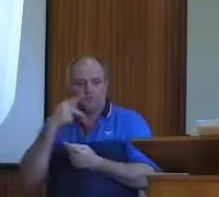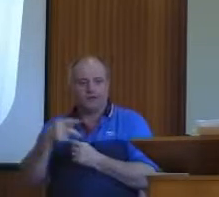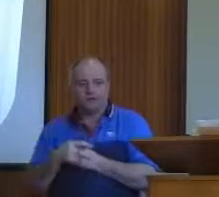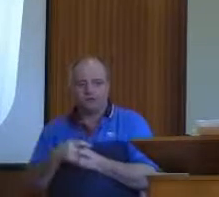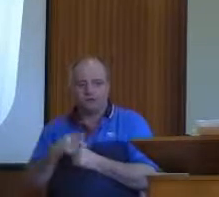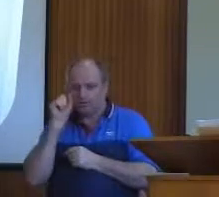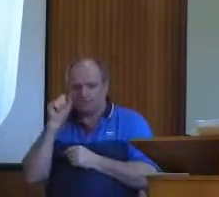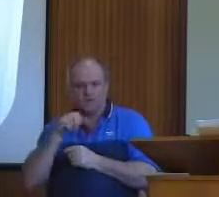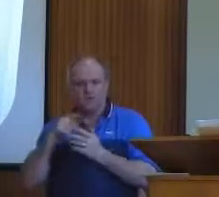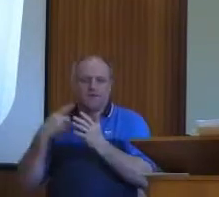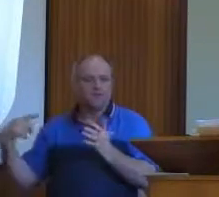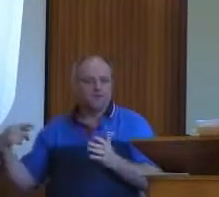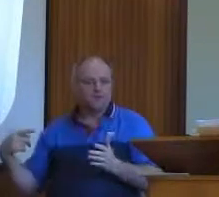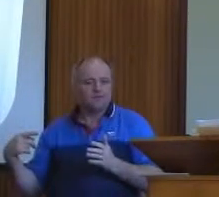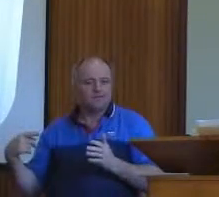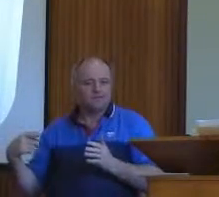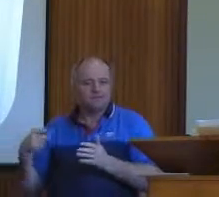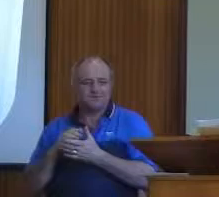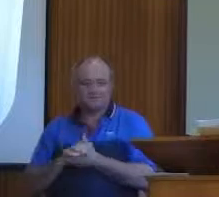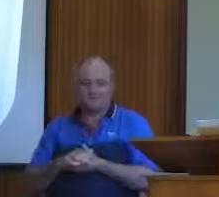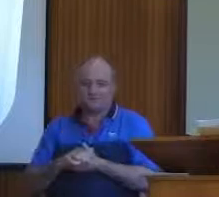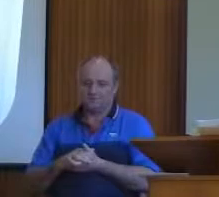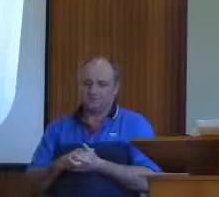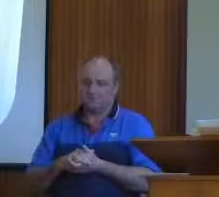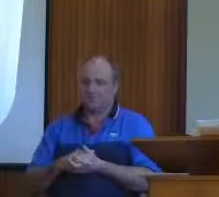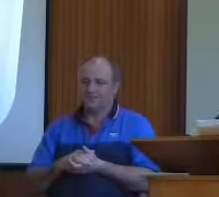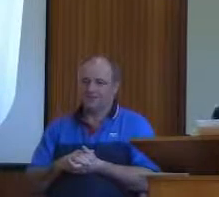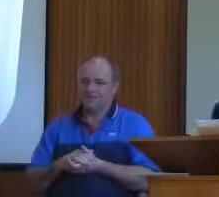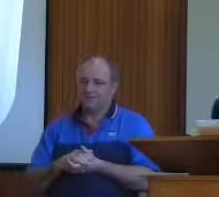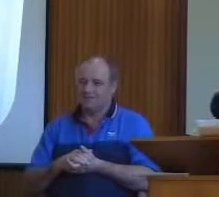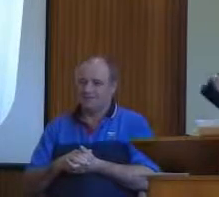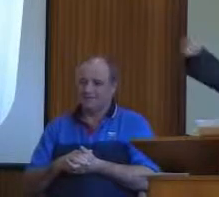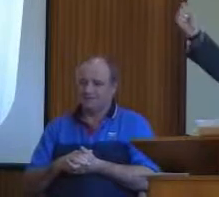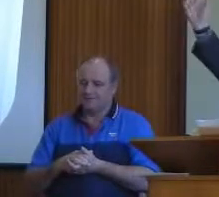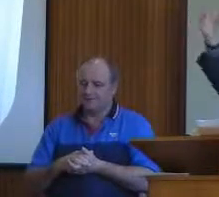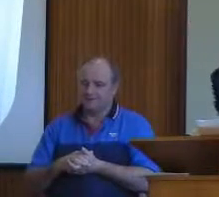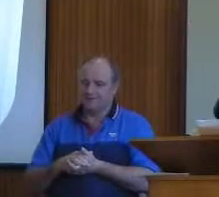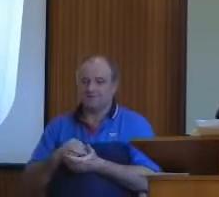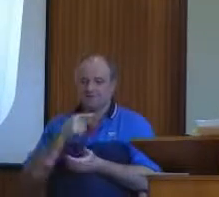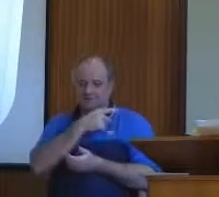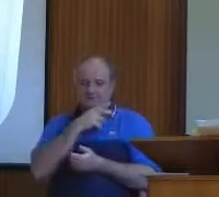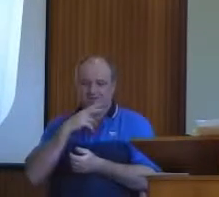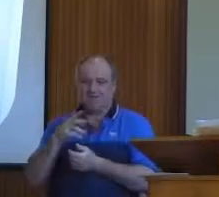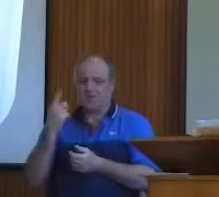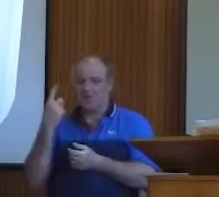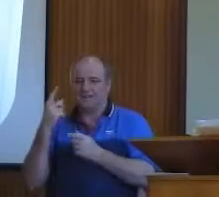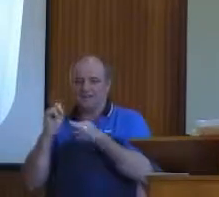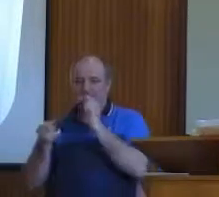thought. He just told me what the Bible said. And it was straight by, or it was very hard with an item,